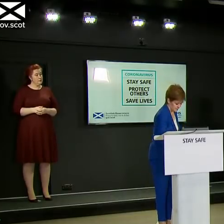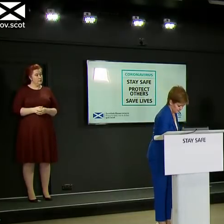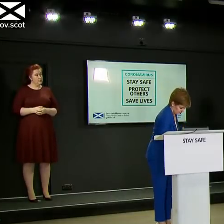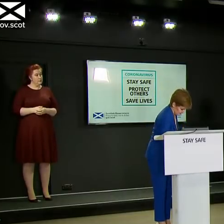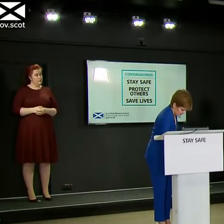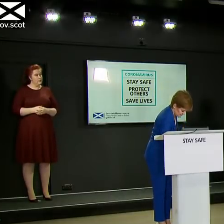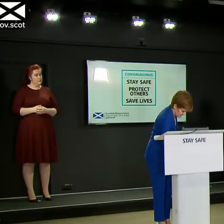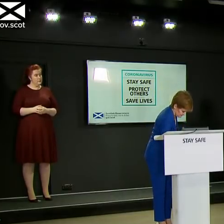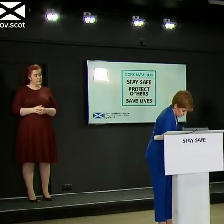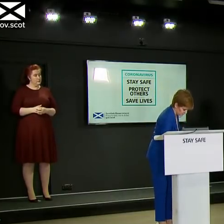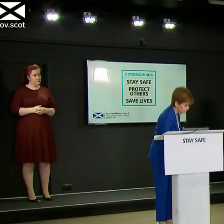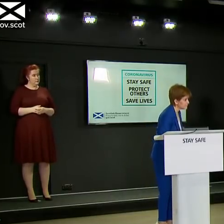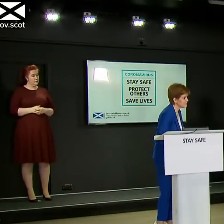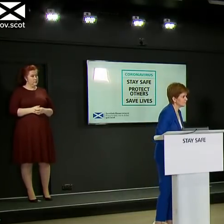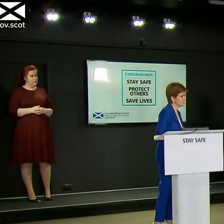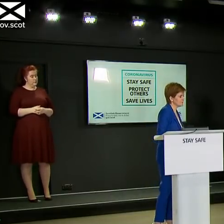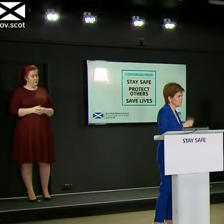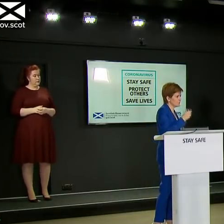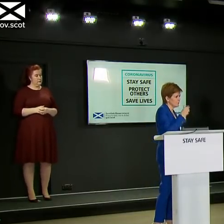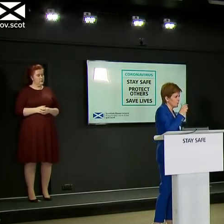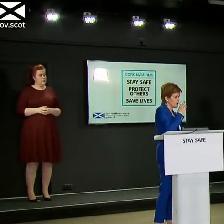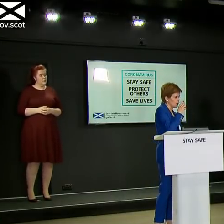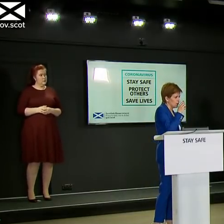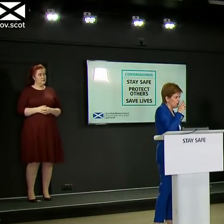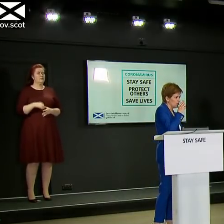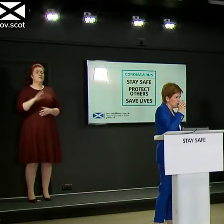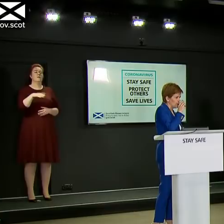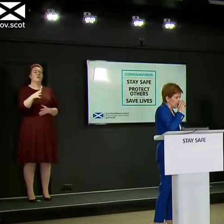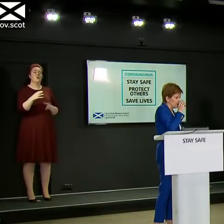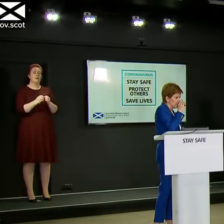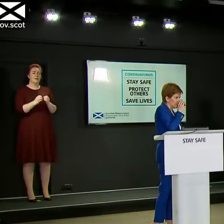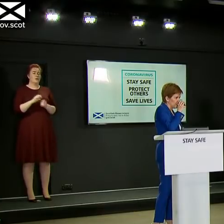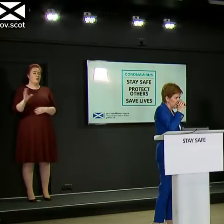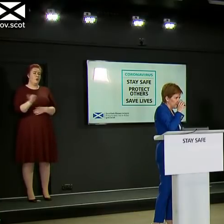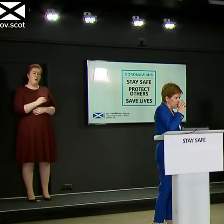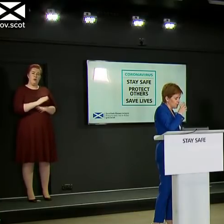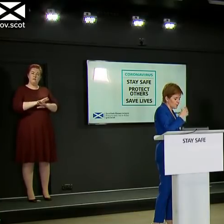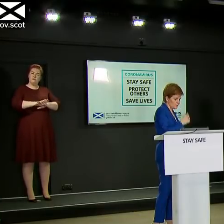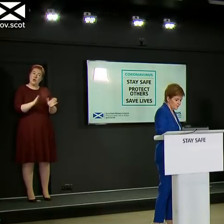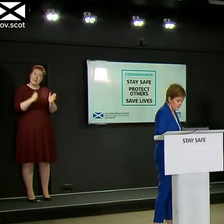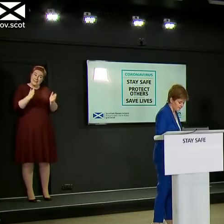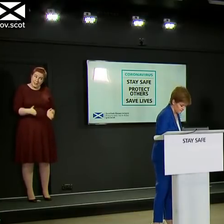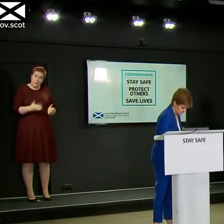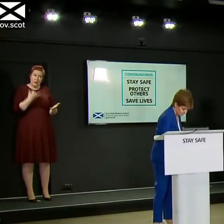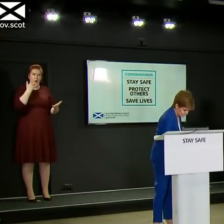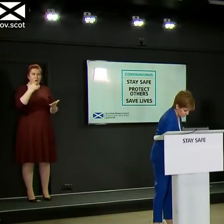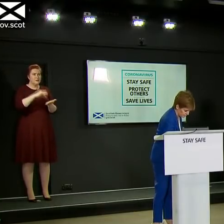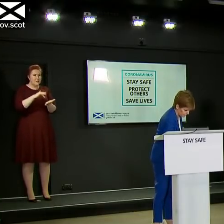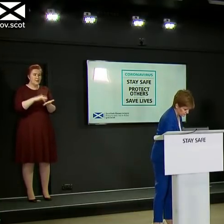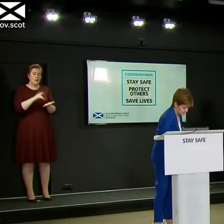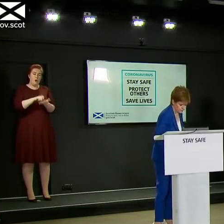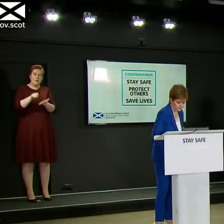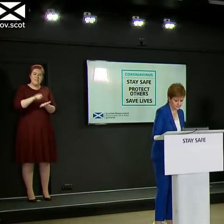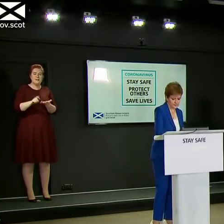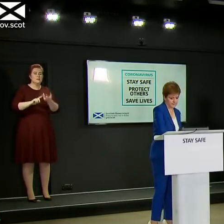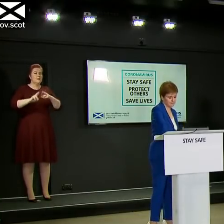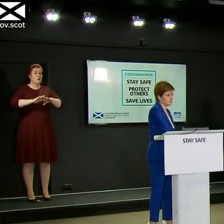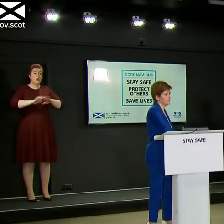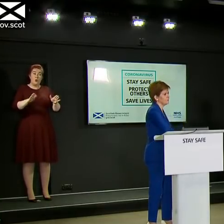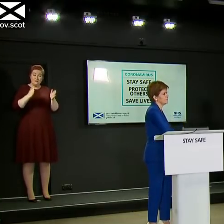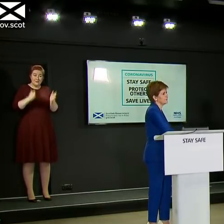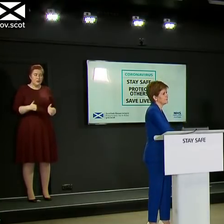I was just, you mentioned there that all non-essential call centres and offices will remain closed. had been anticipated